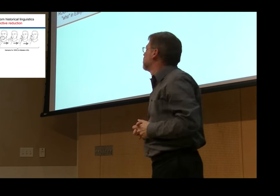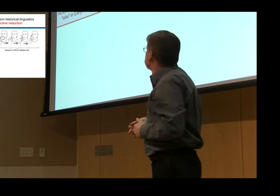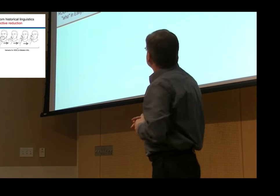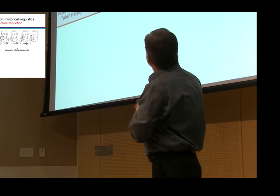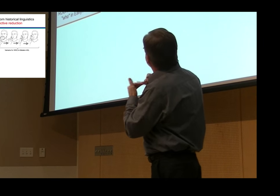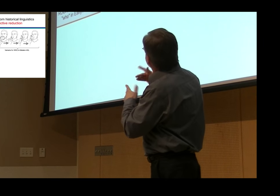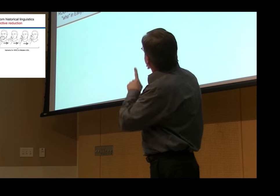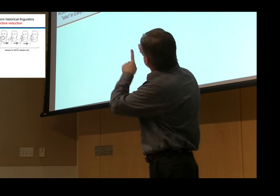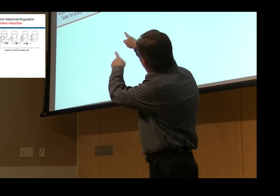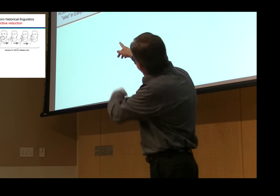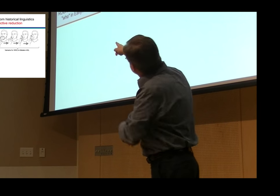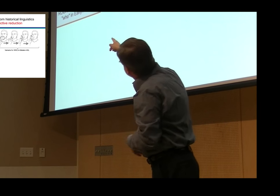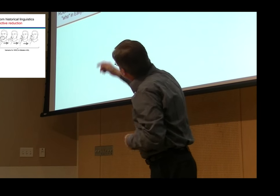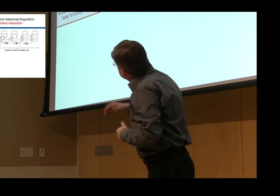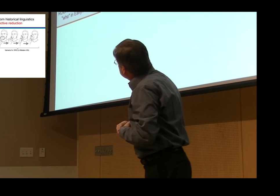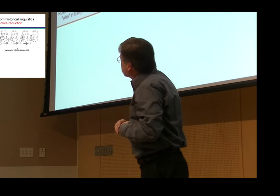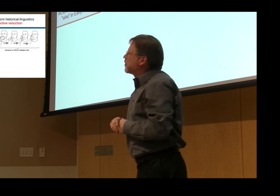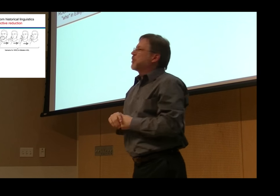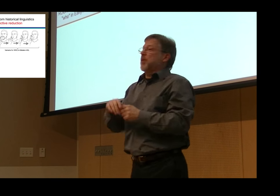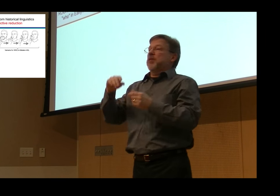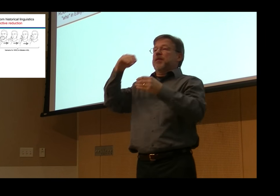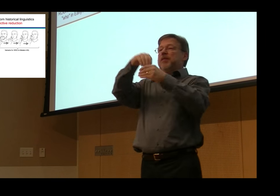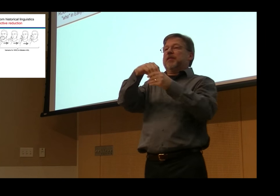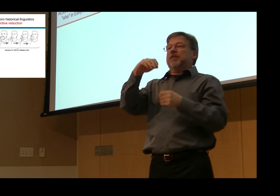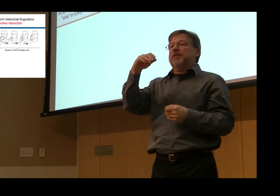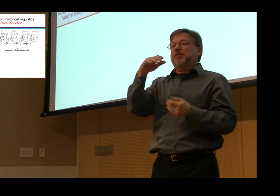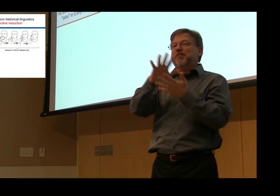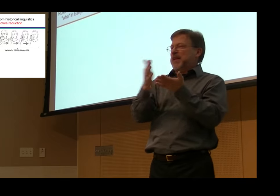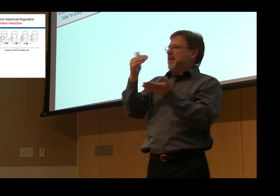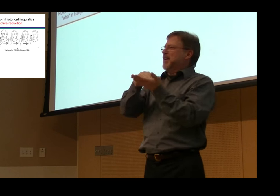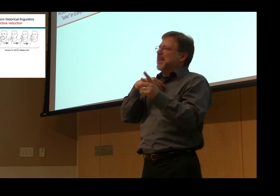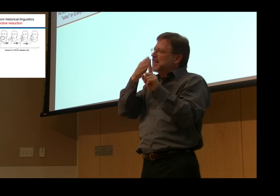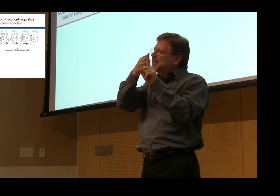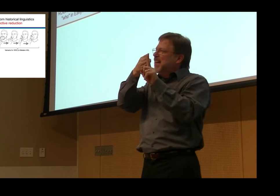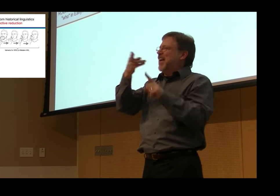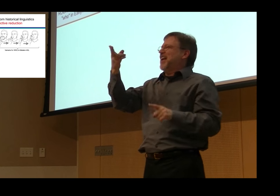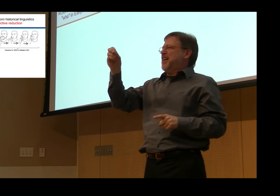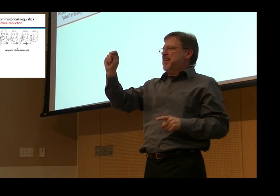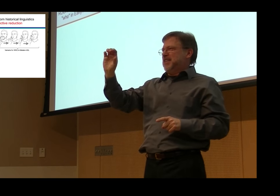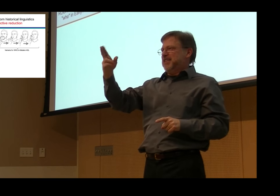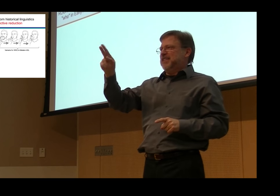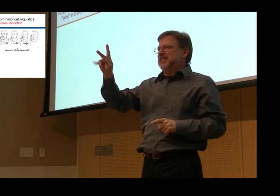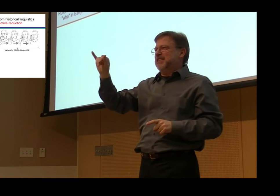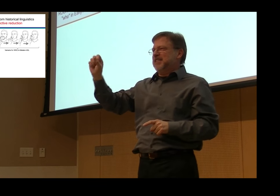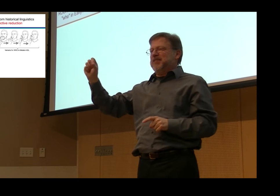very rapidly come to this particular reduced form, if you will. I love